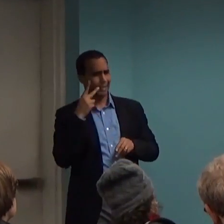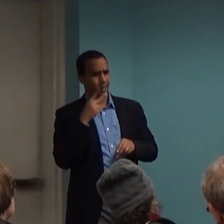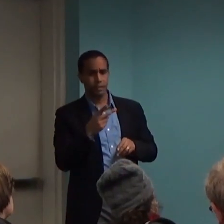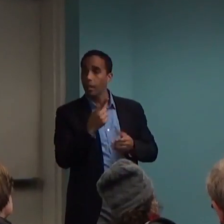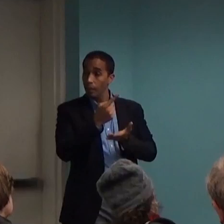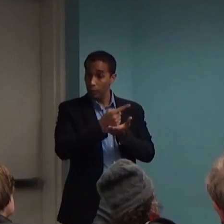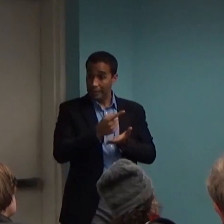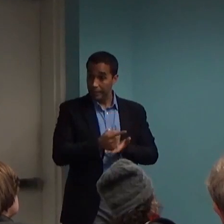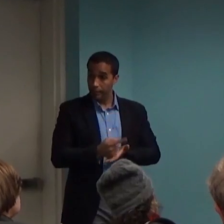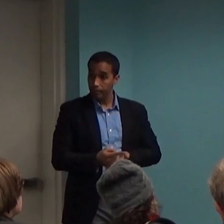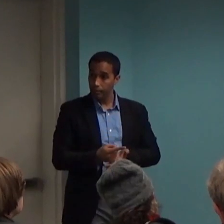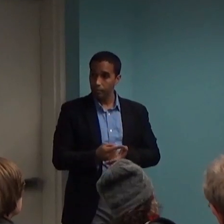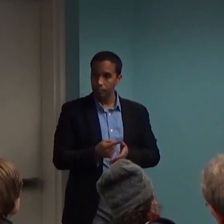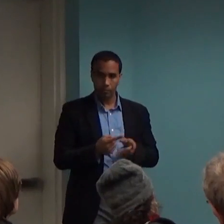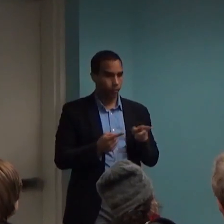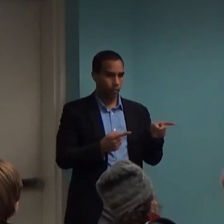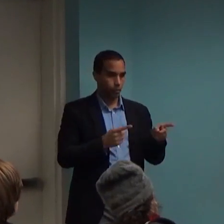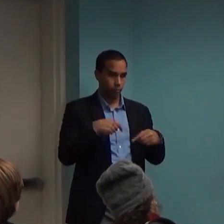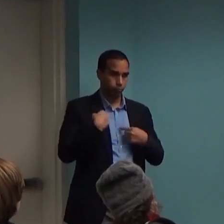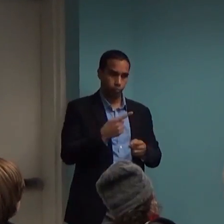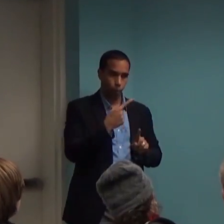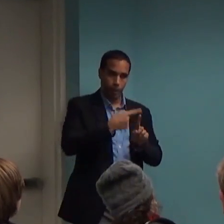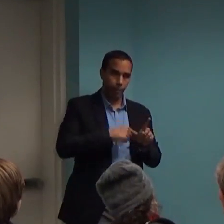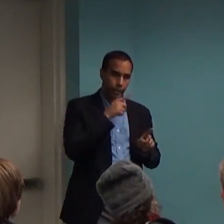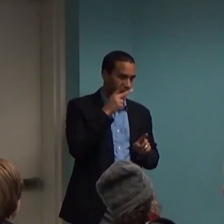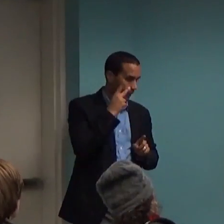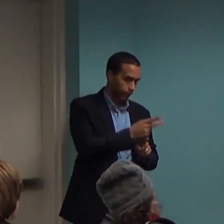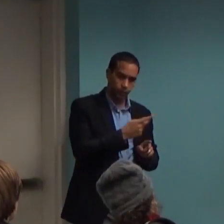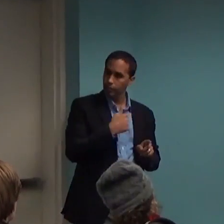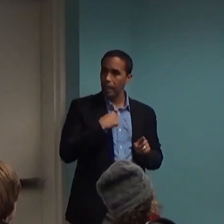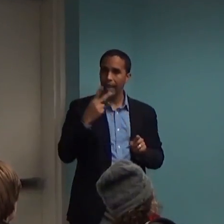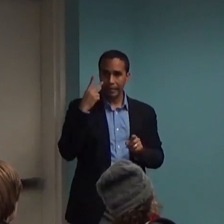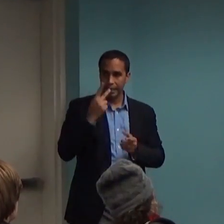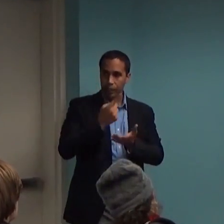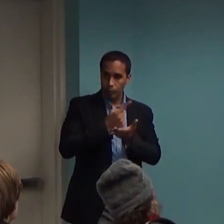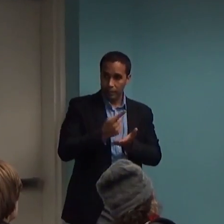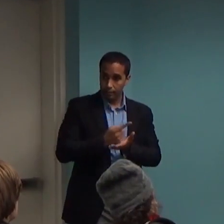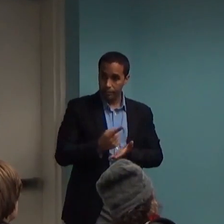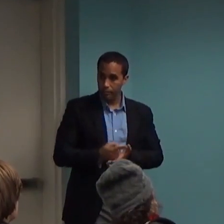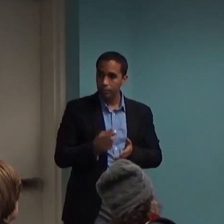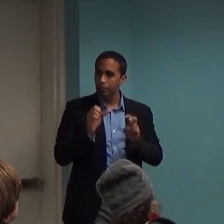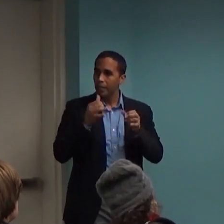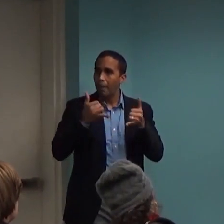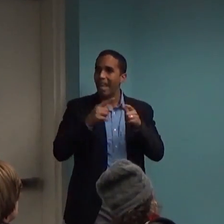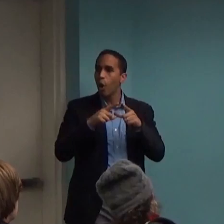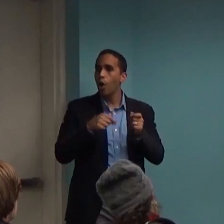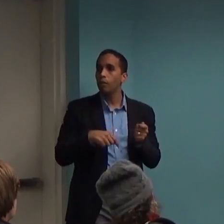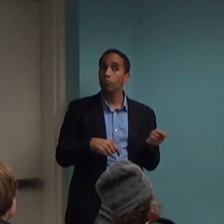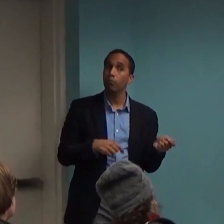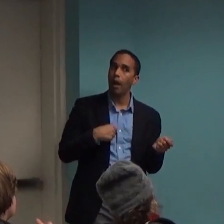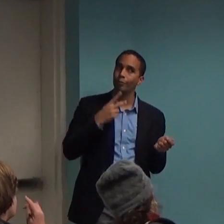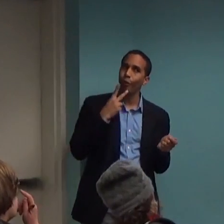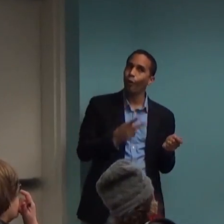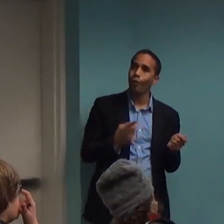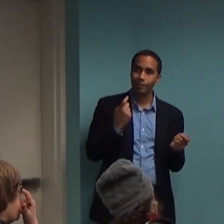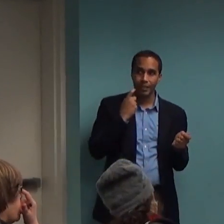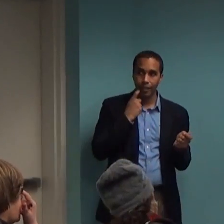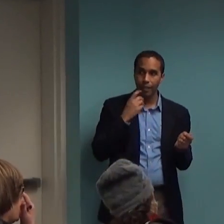you about a month and a half ago. You so I would maybe play that card of the time lag when I saw them versus when they saw them. And say, well, I'm